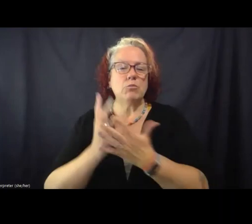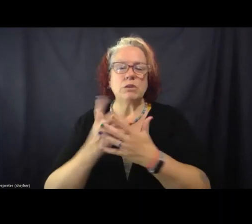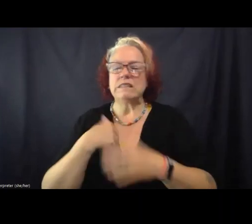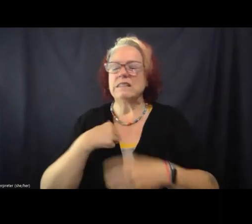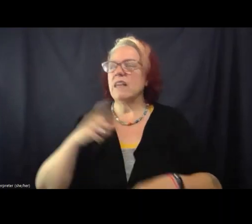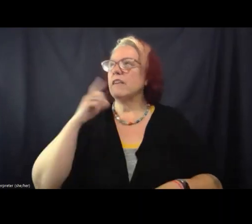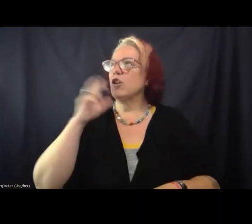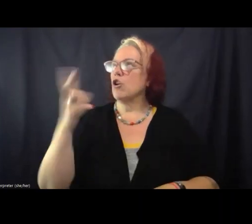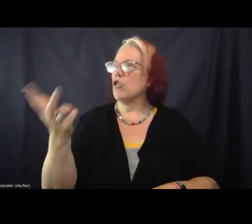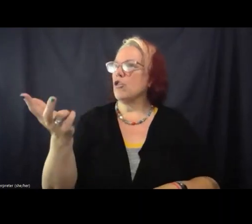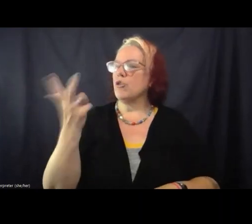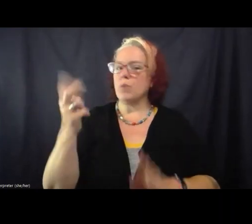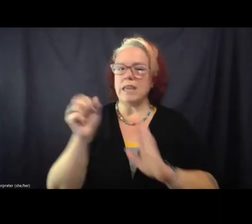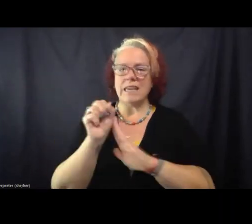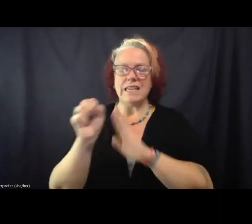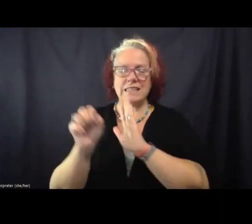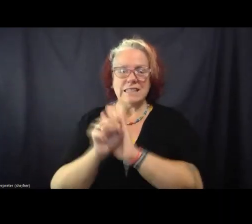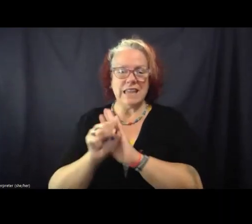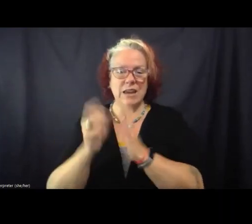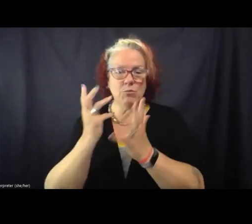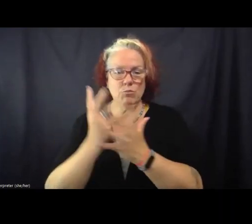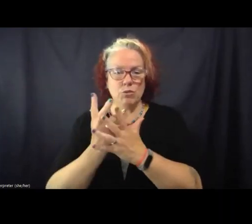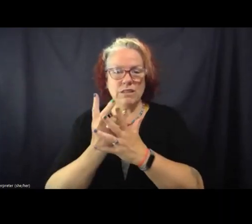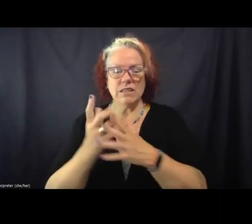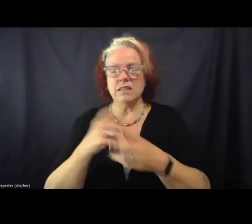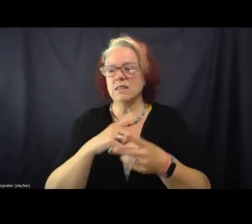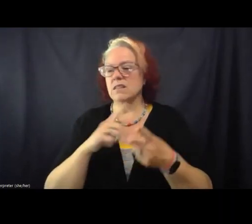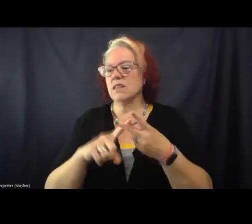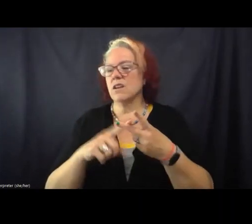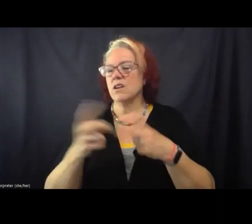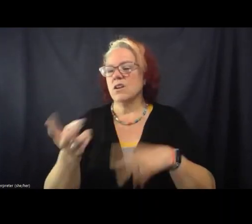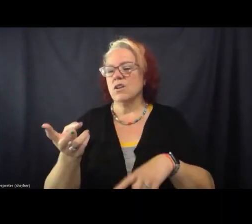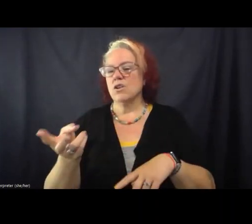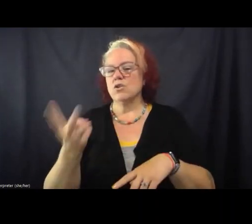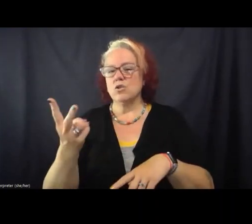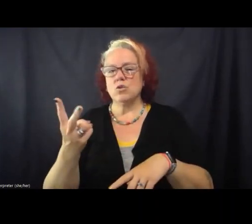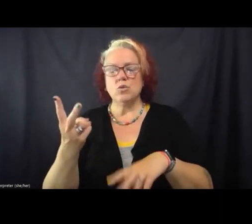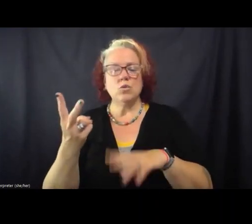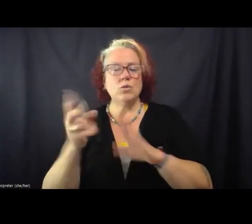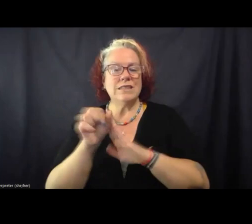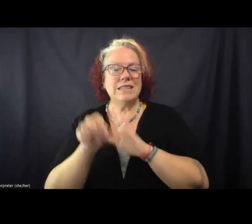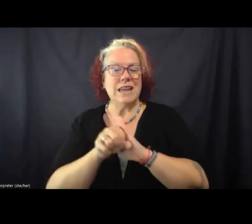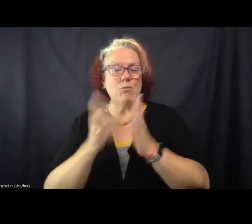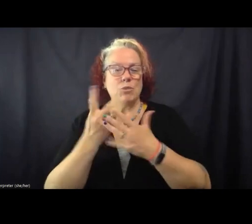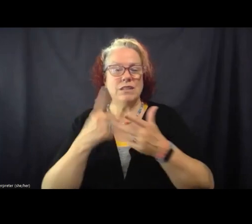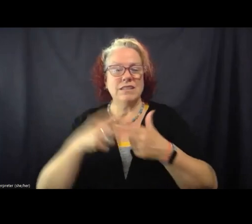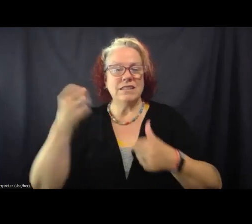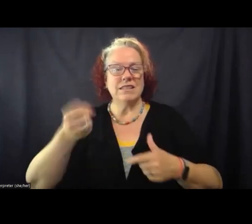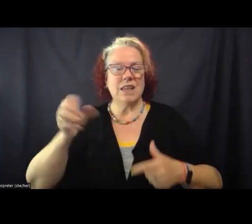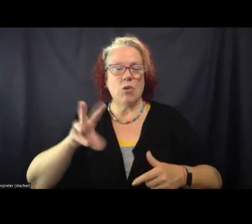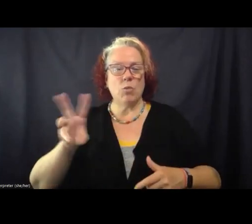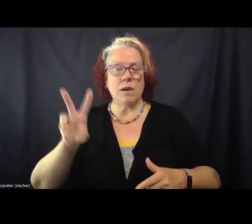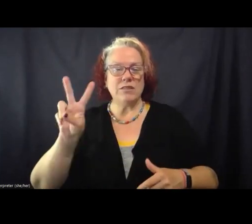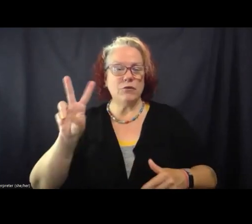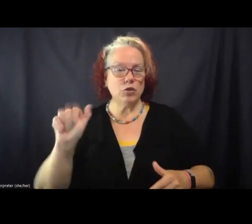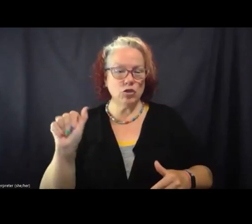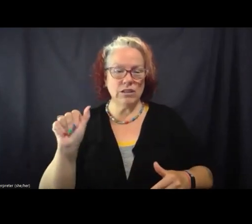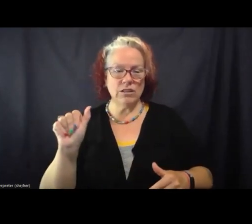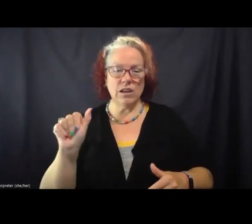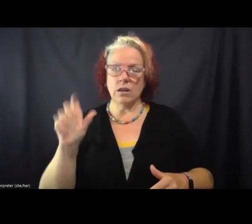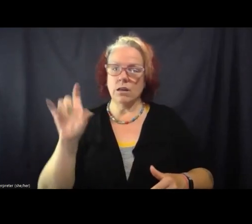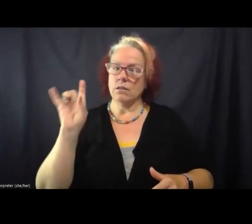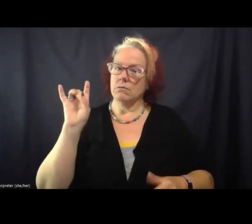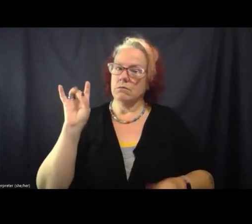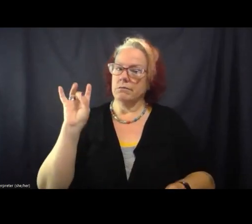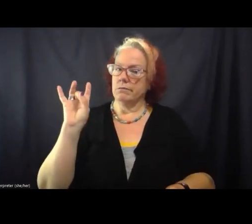state prisons in eastern Kentucky. There's two state prisons in southwestern Virginia, which are, you know, particularly notorious